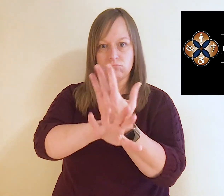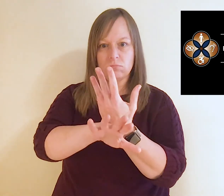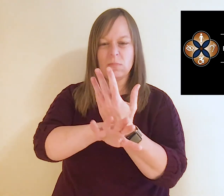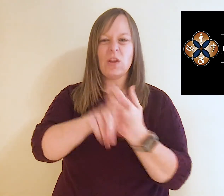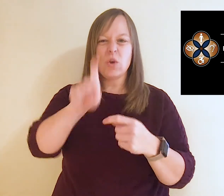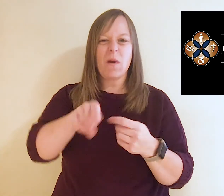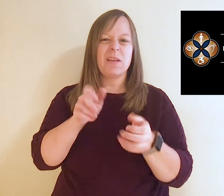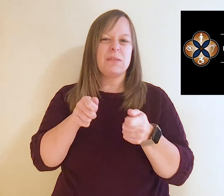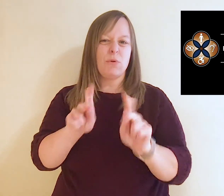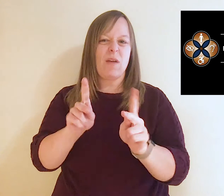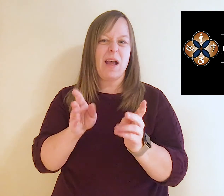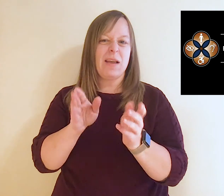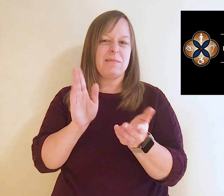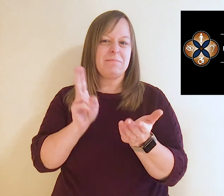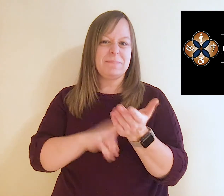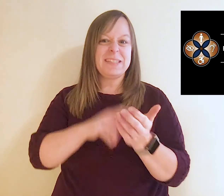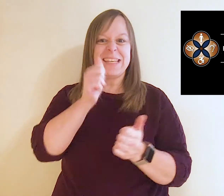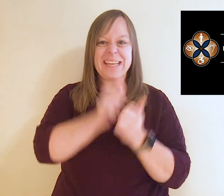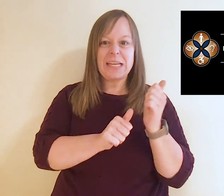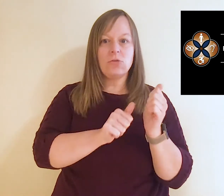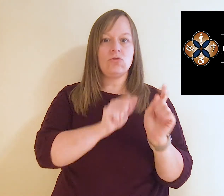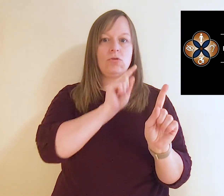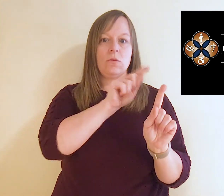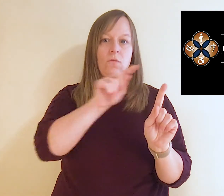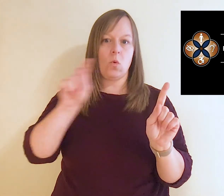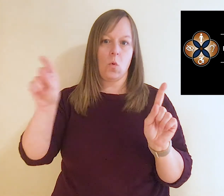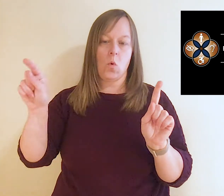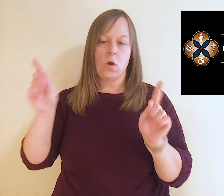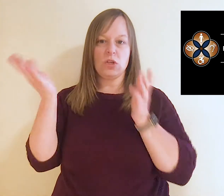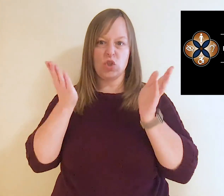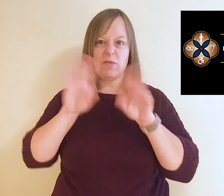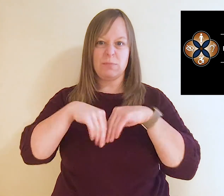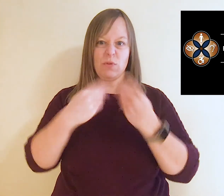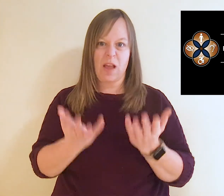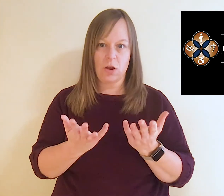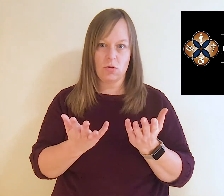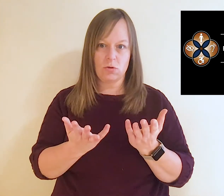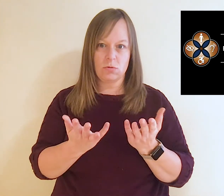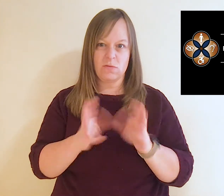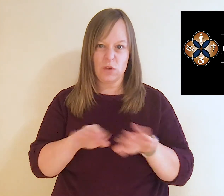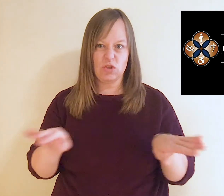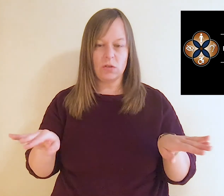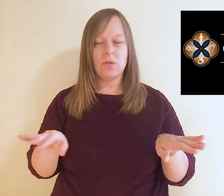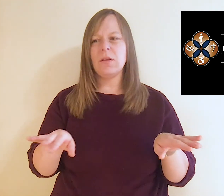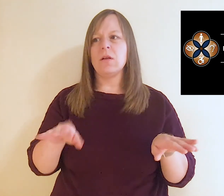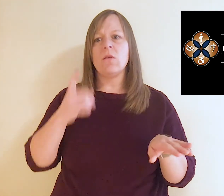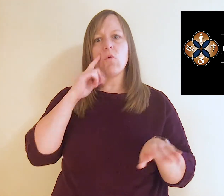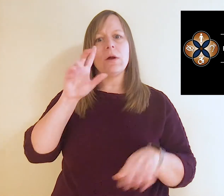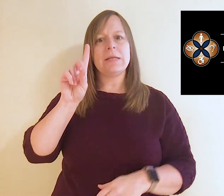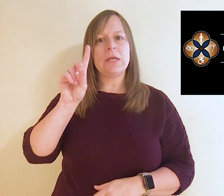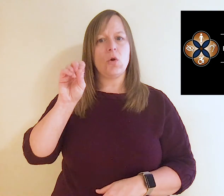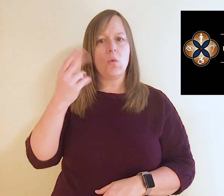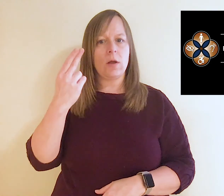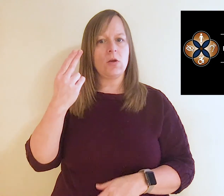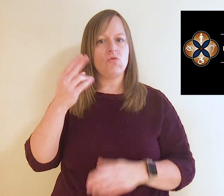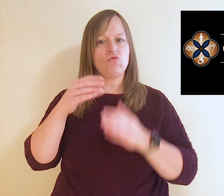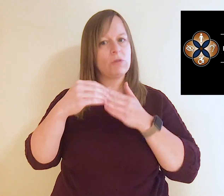and you must provide consent to each one of your child's service providers. According to DOH guidance,